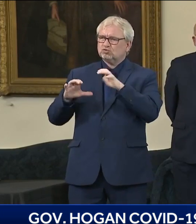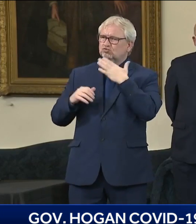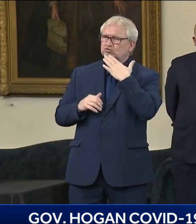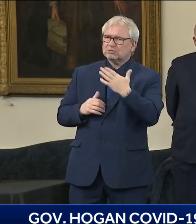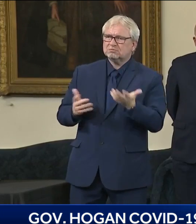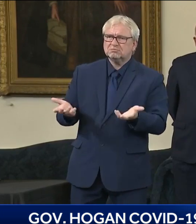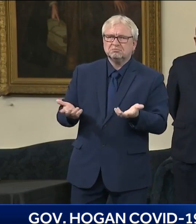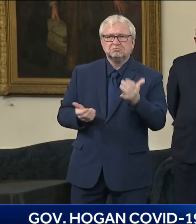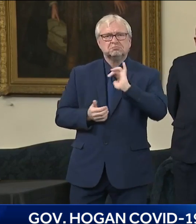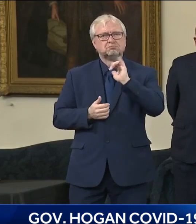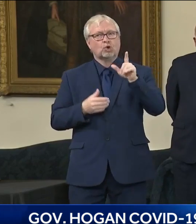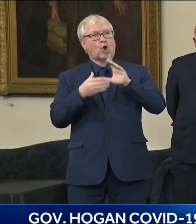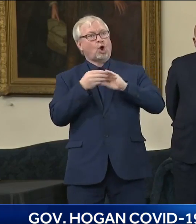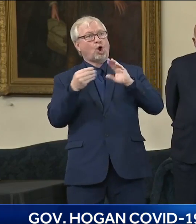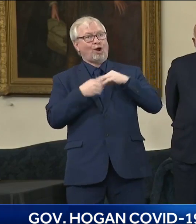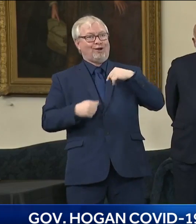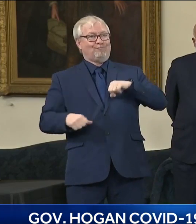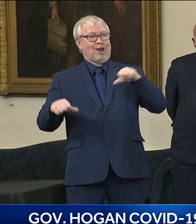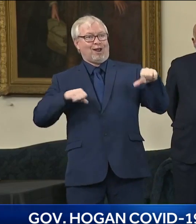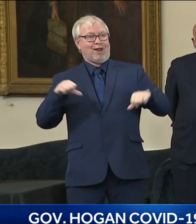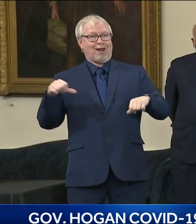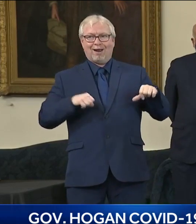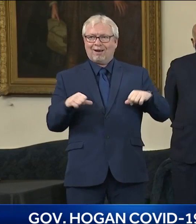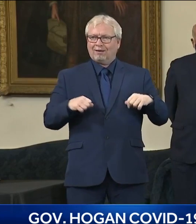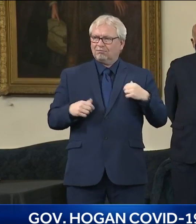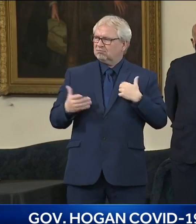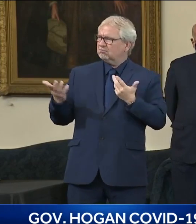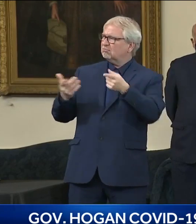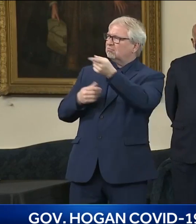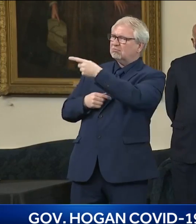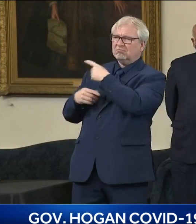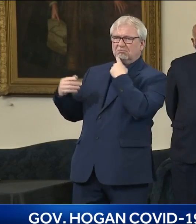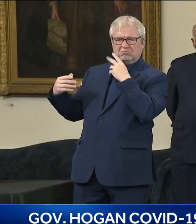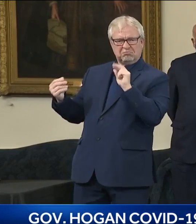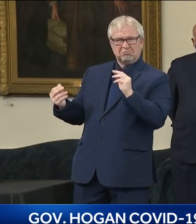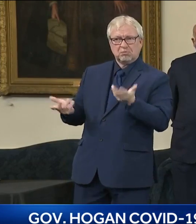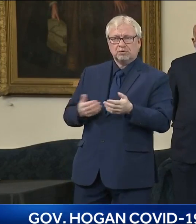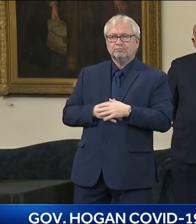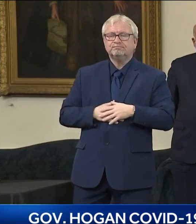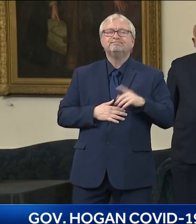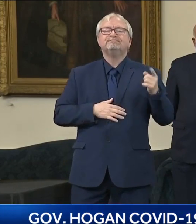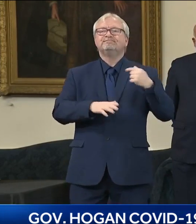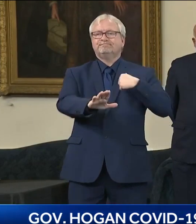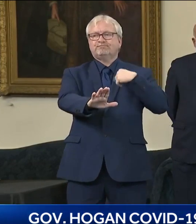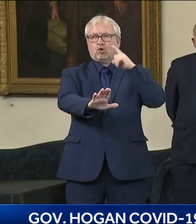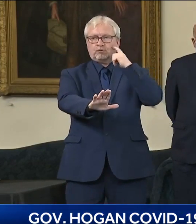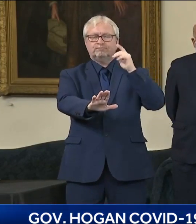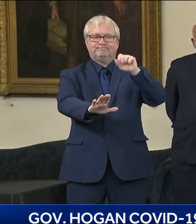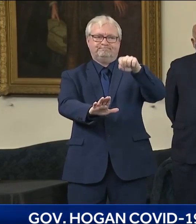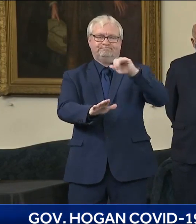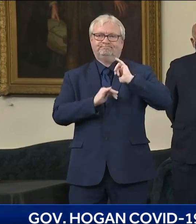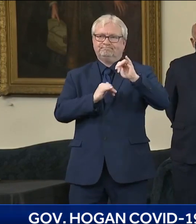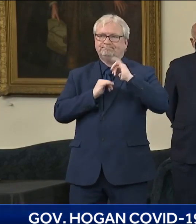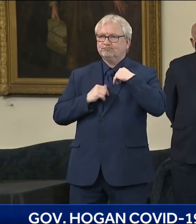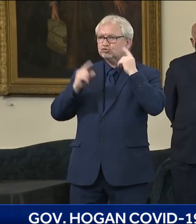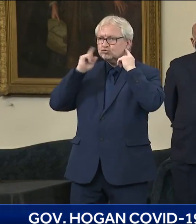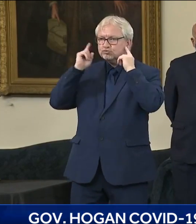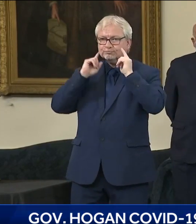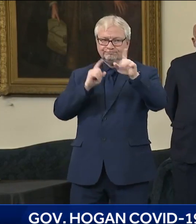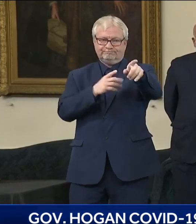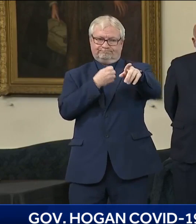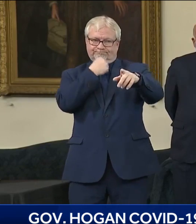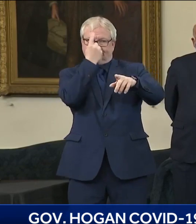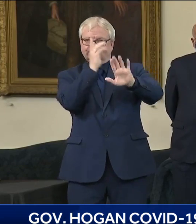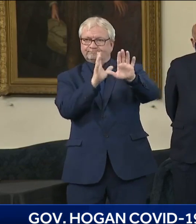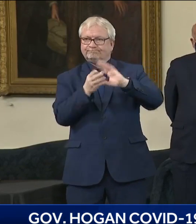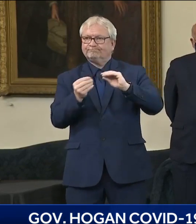Yeah, well, I'm concerned about some of those reports and we're you know, we're trying to do the best job we can. Again, we're trying to get to the bottom of it as of today.